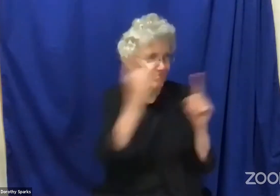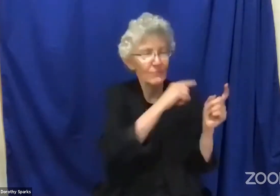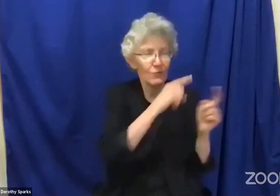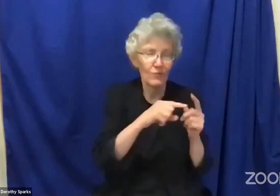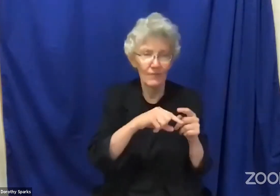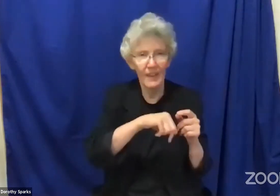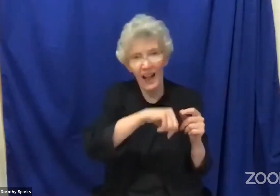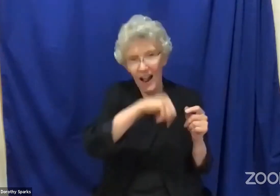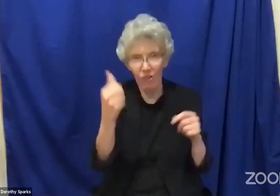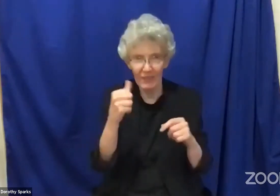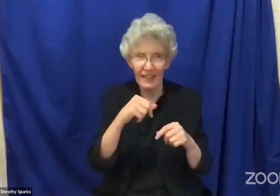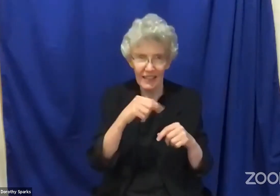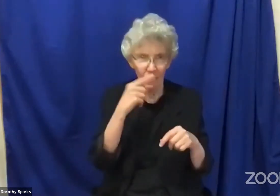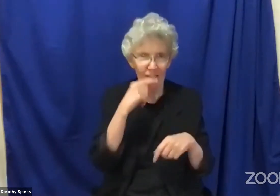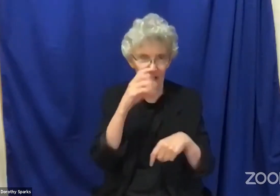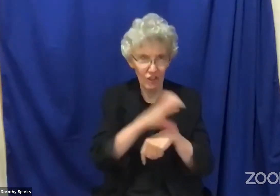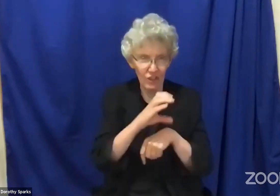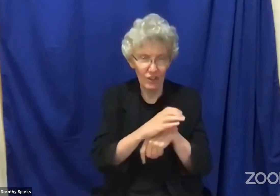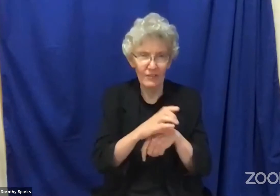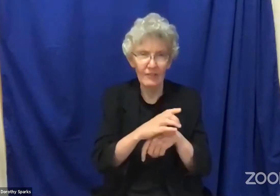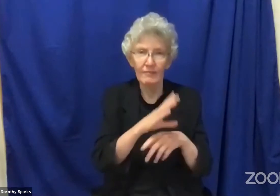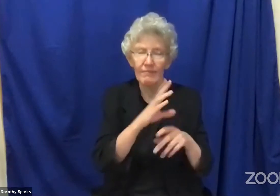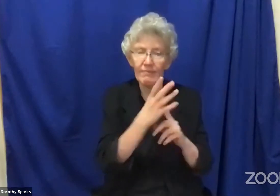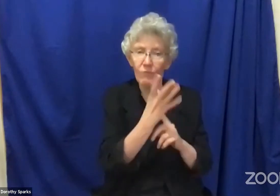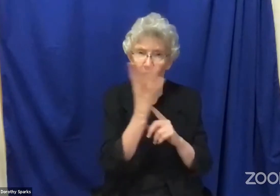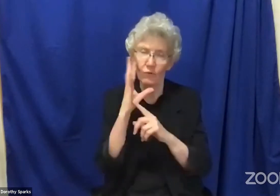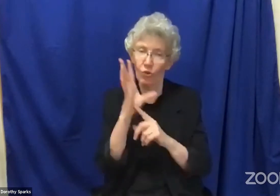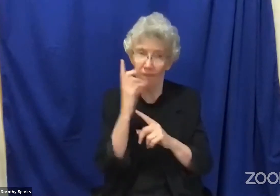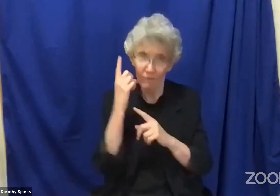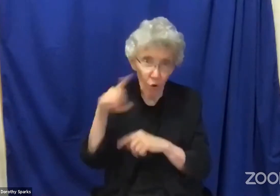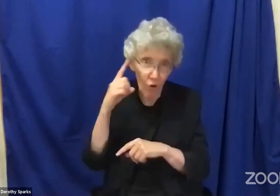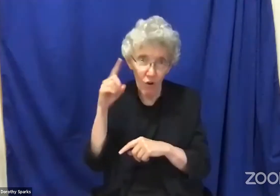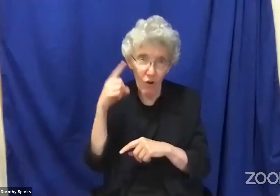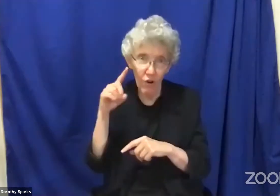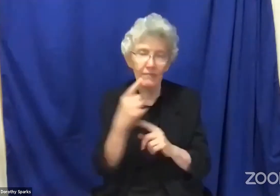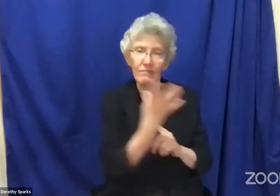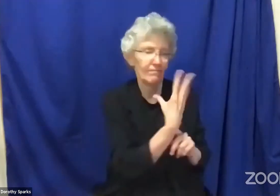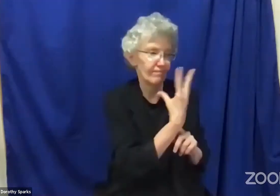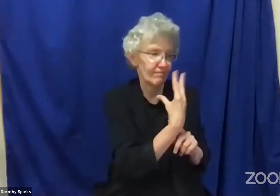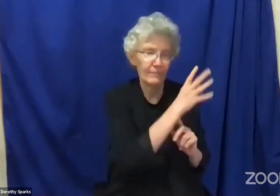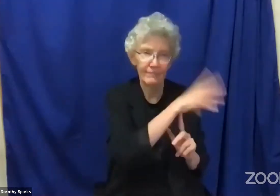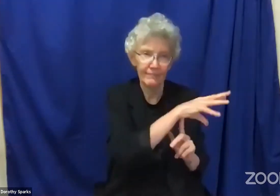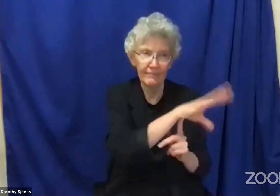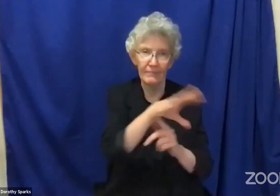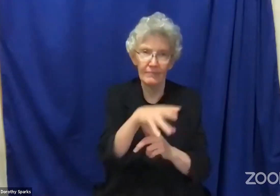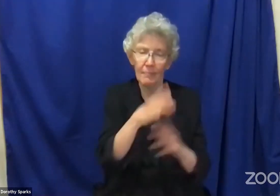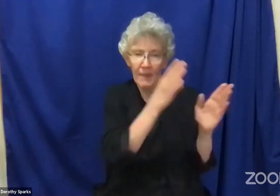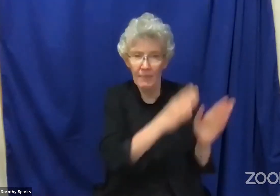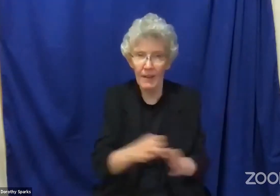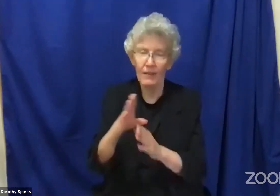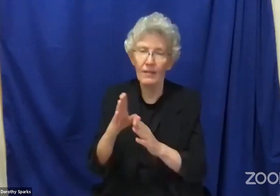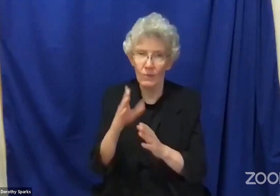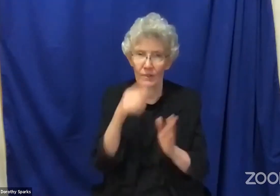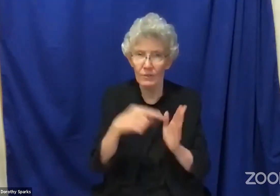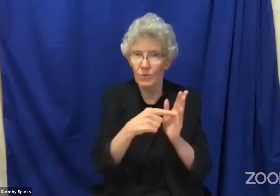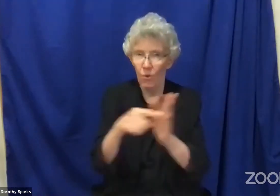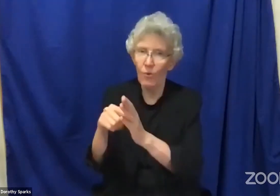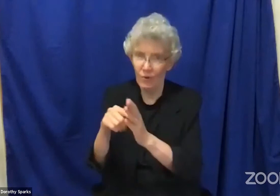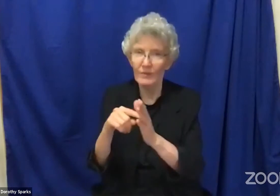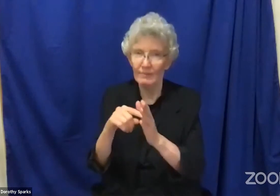Last Monday, a friend of mine took me, we went to a hearing church and we made recordings